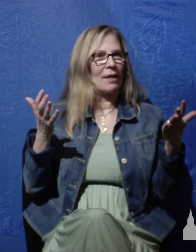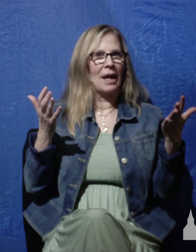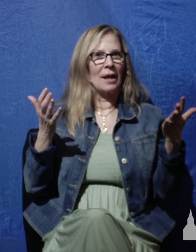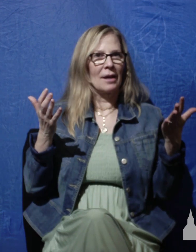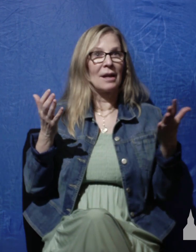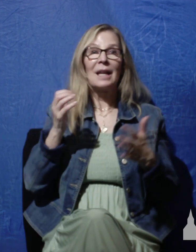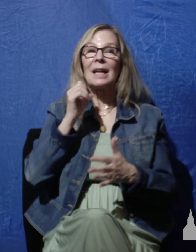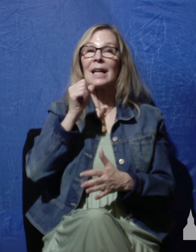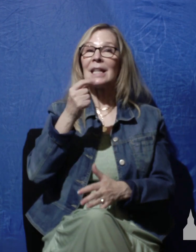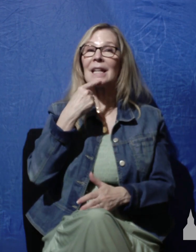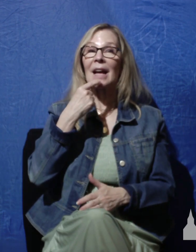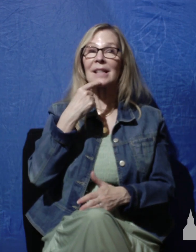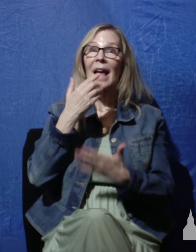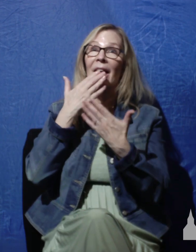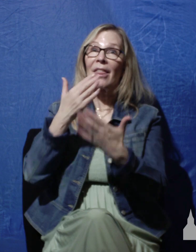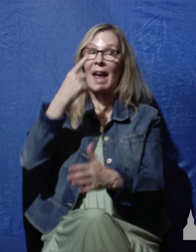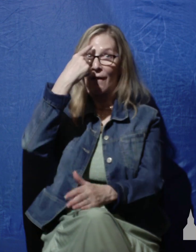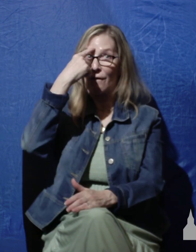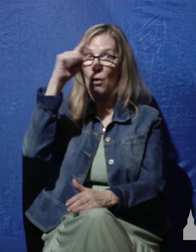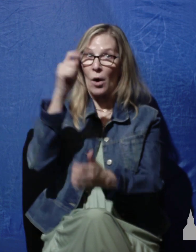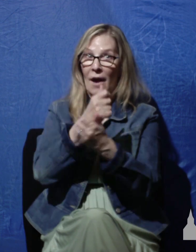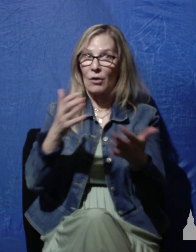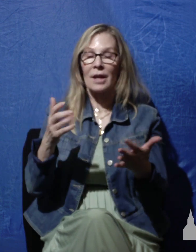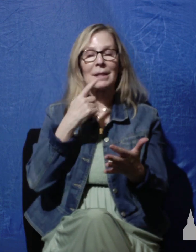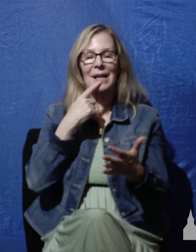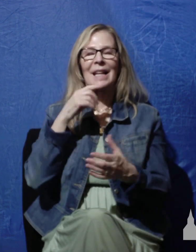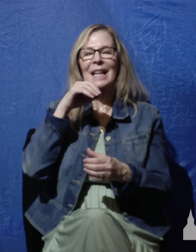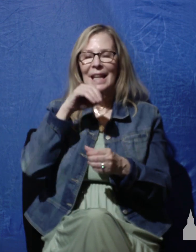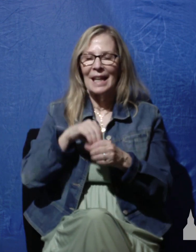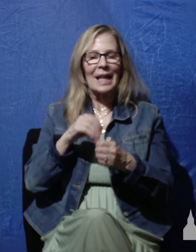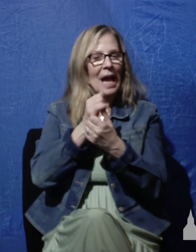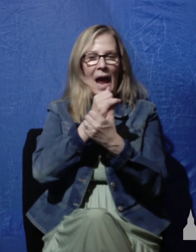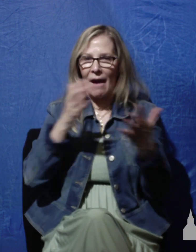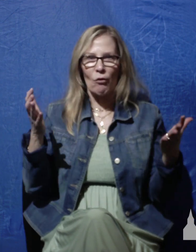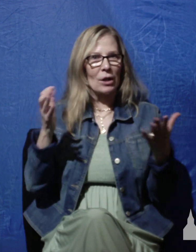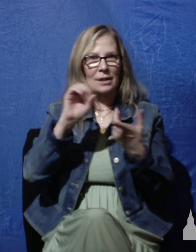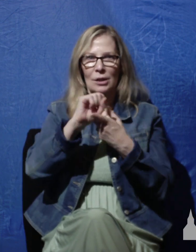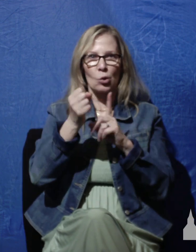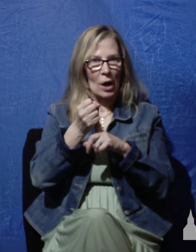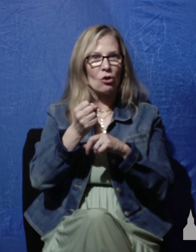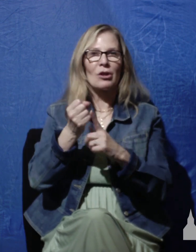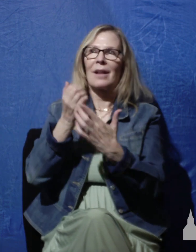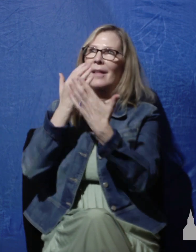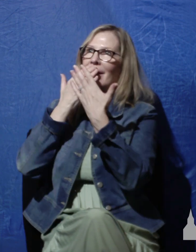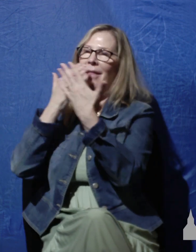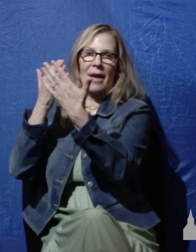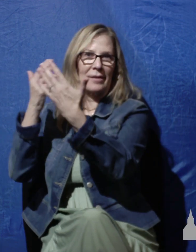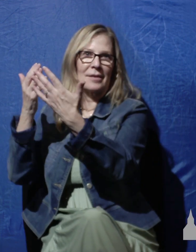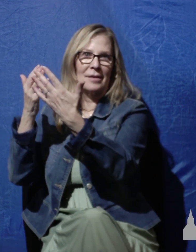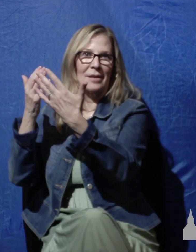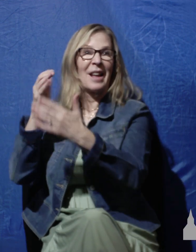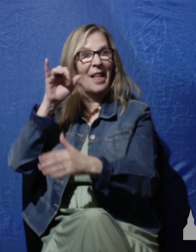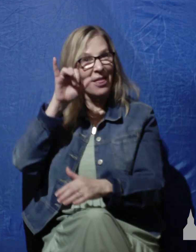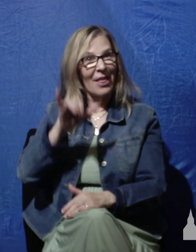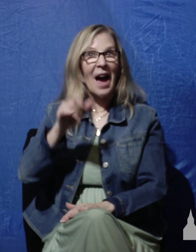say for everything, but in everything give thanks for this is God's will for you in Christ